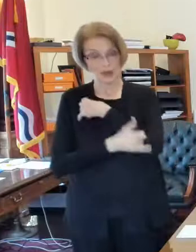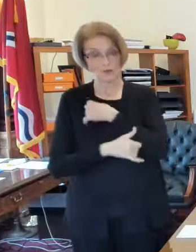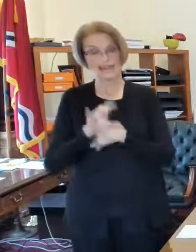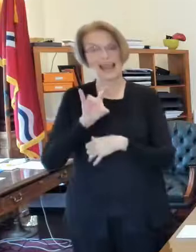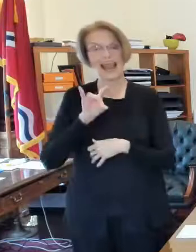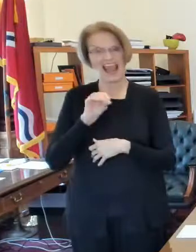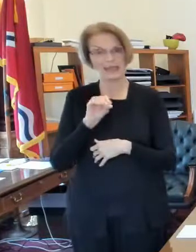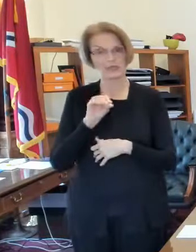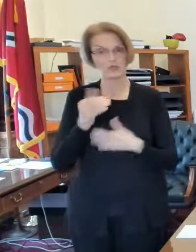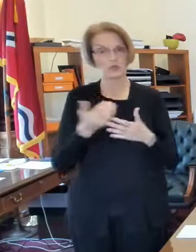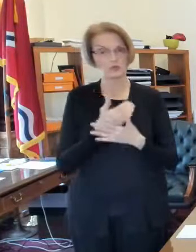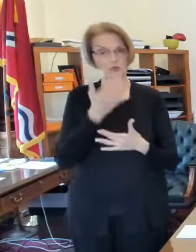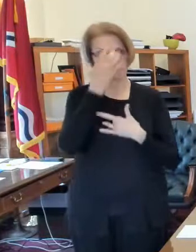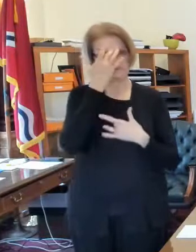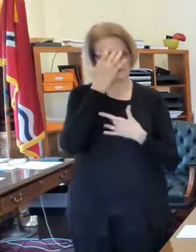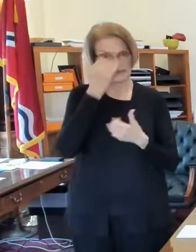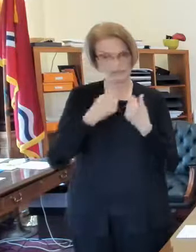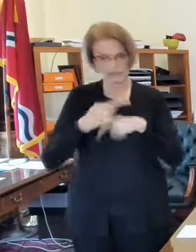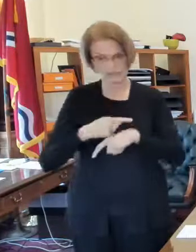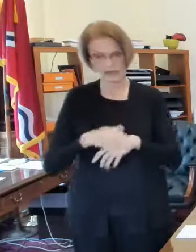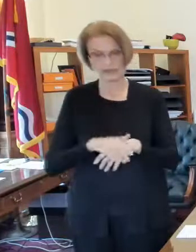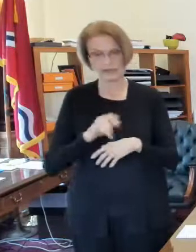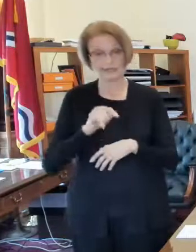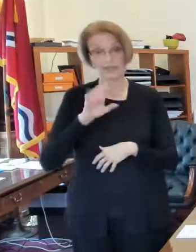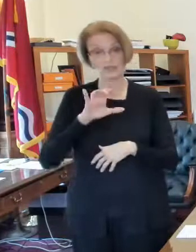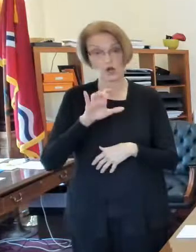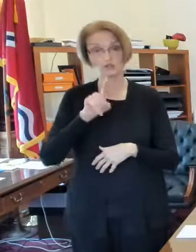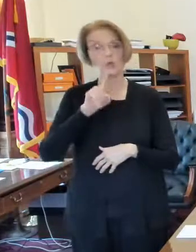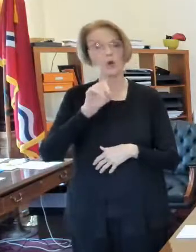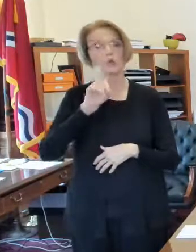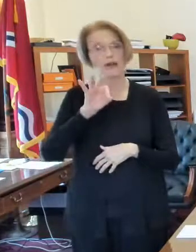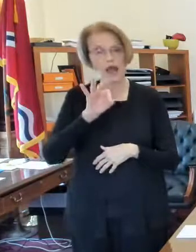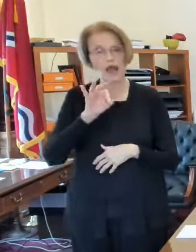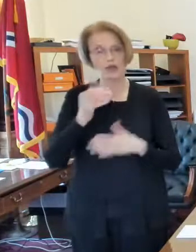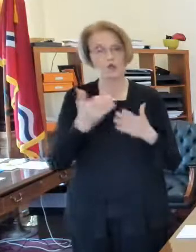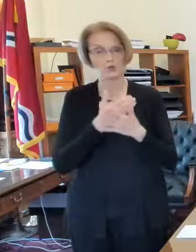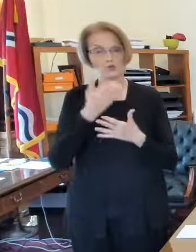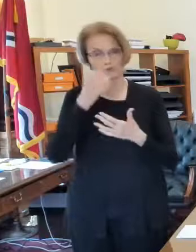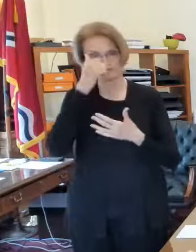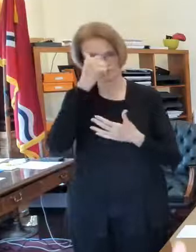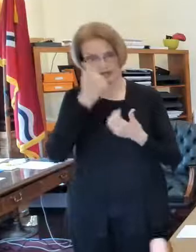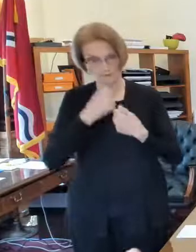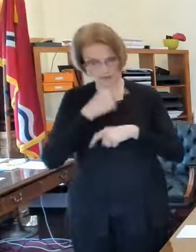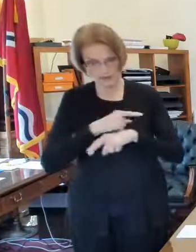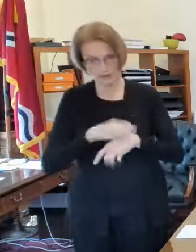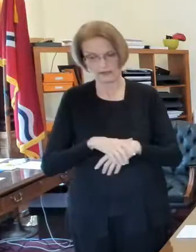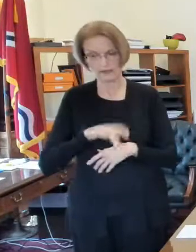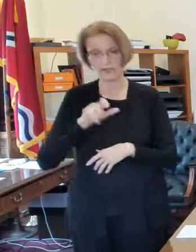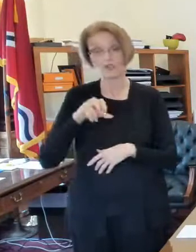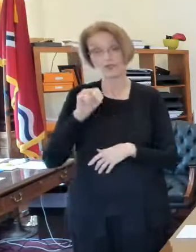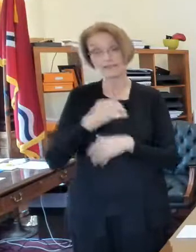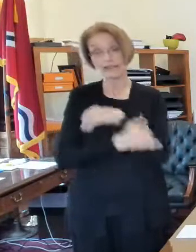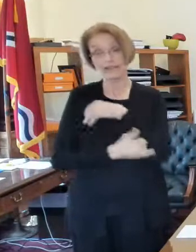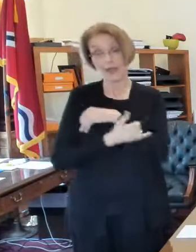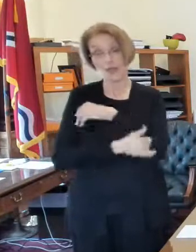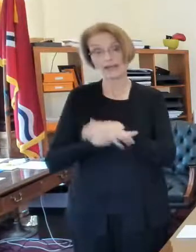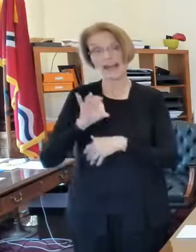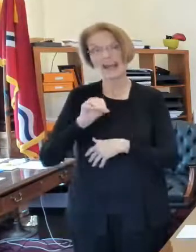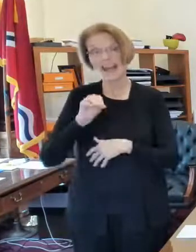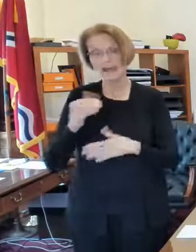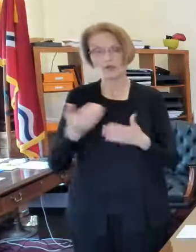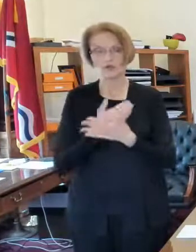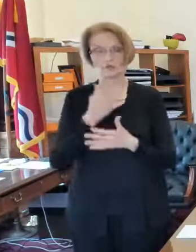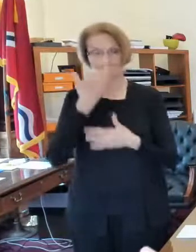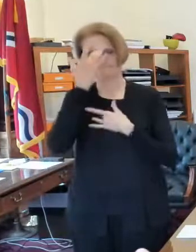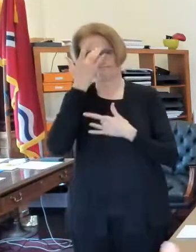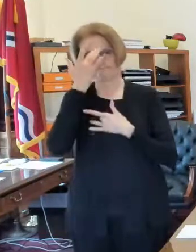St. Charles County is at 109 Jefferson County is at 90 overall